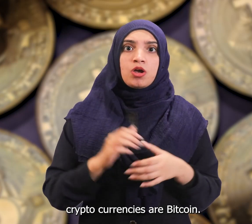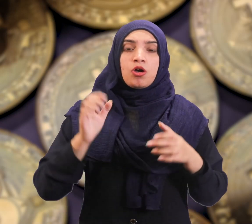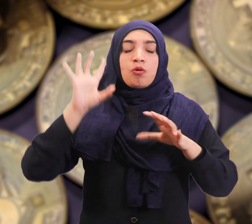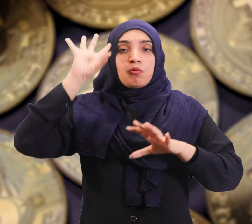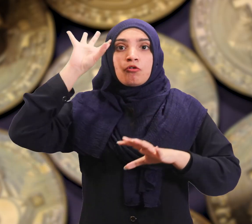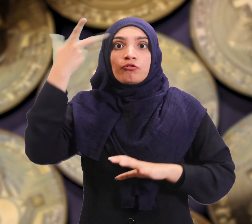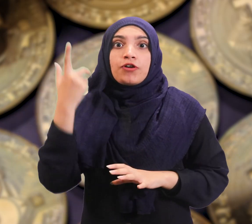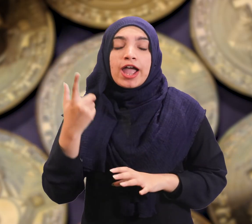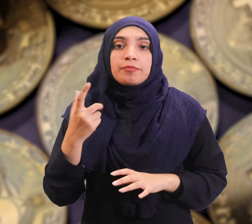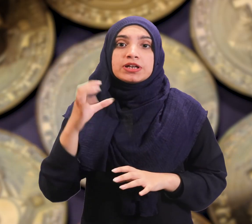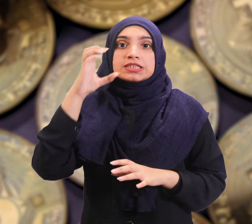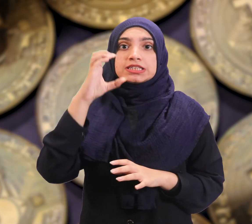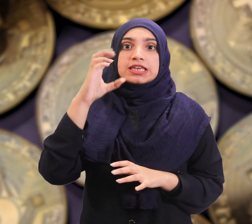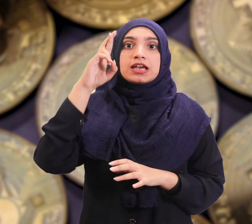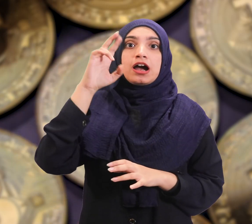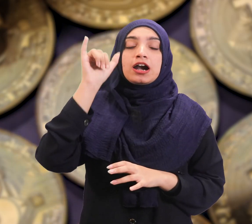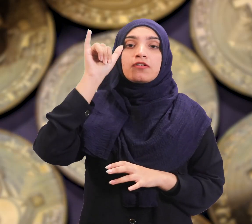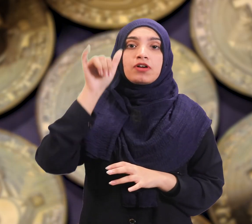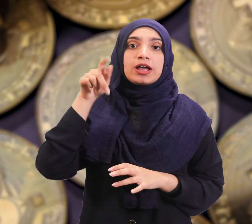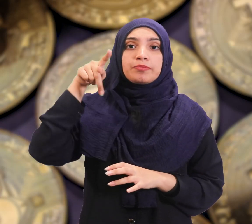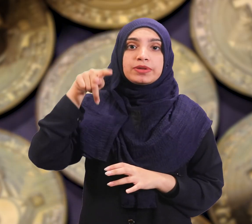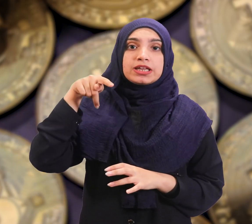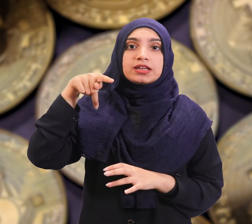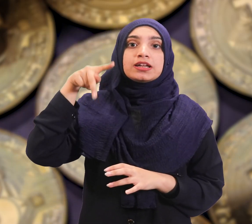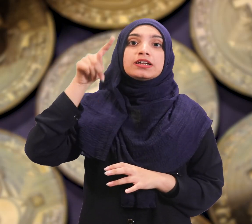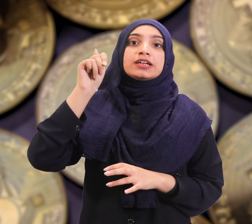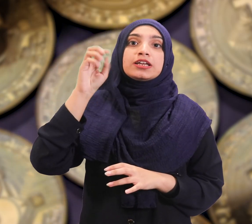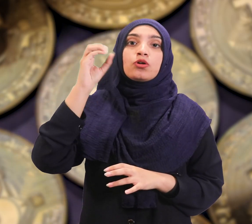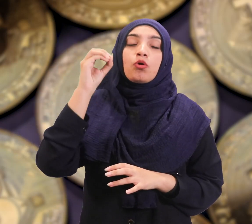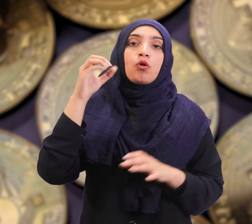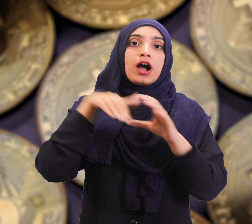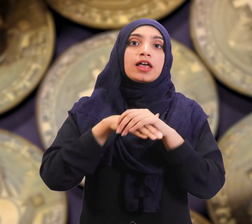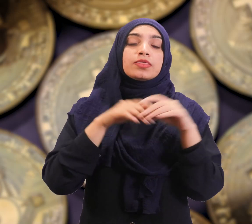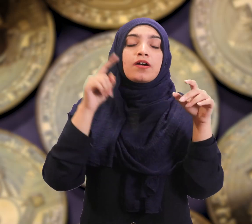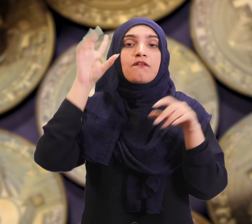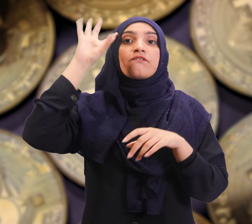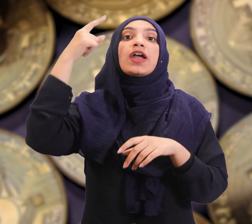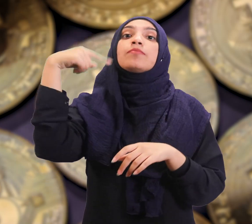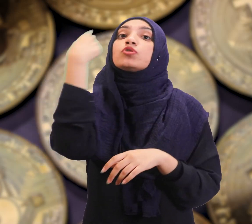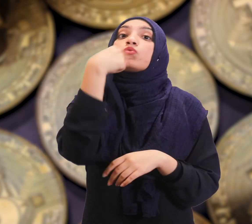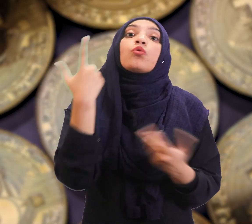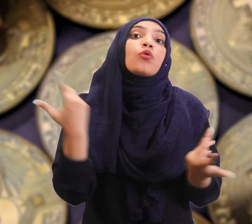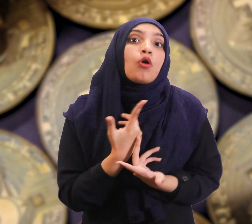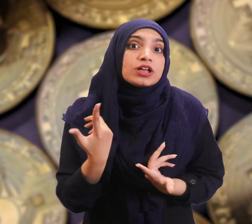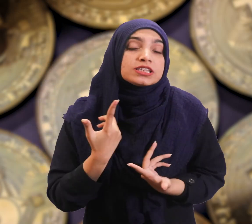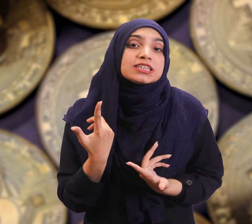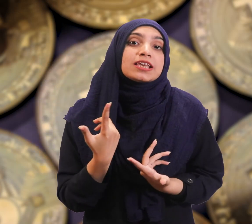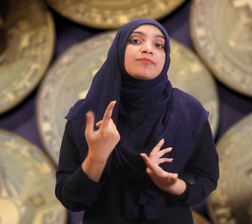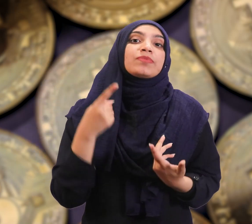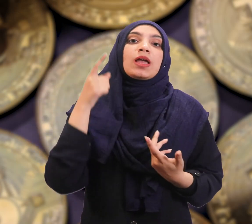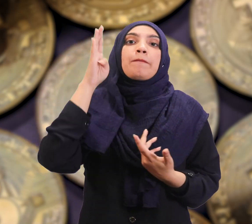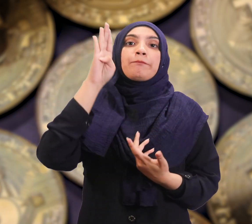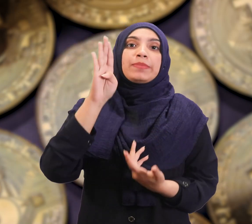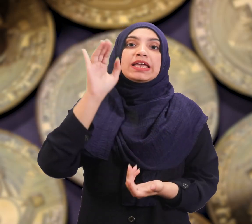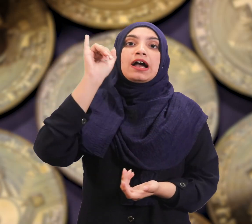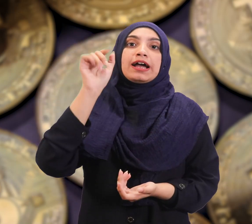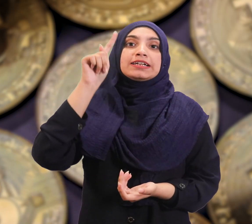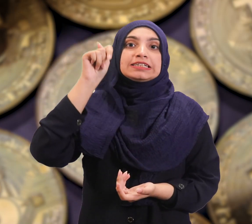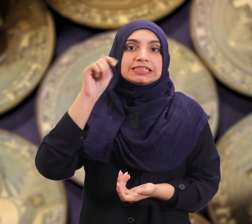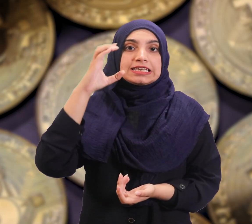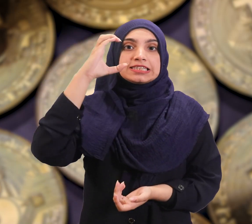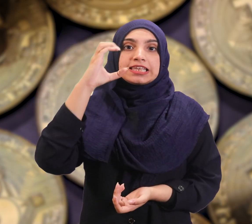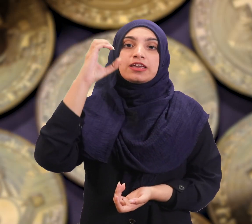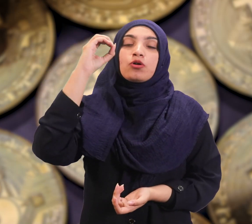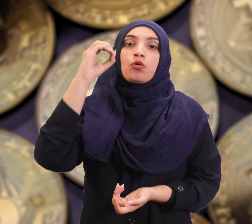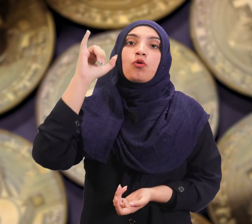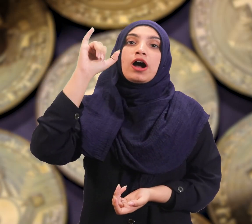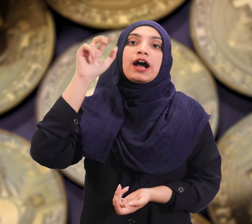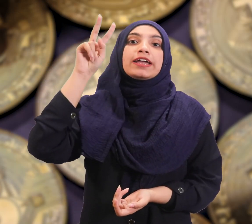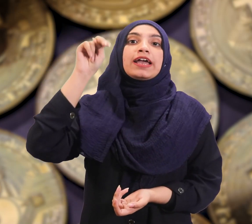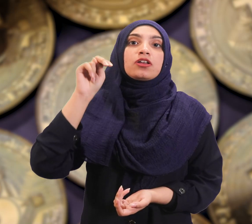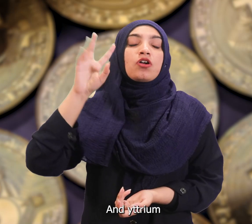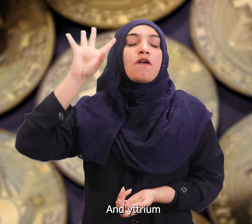and